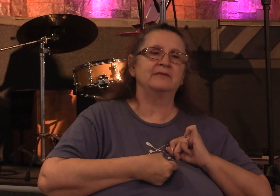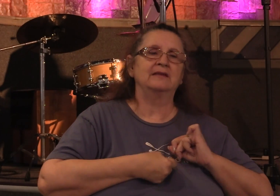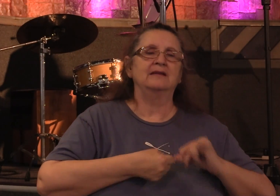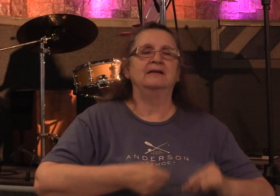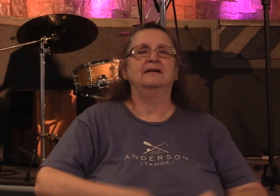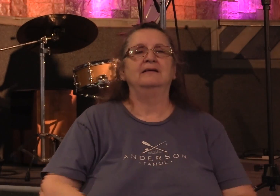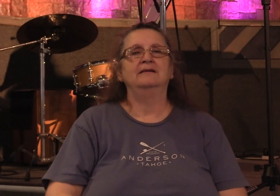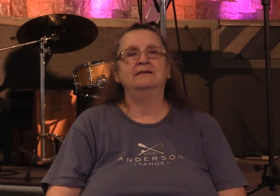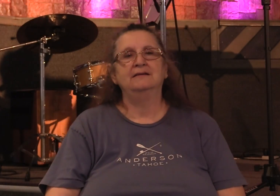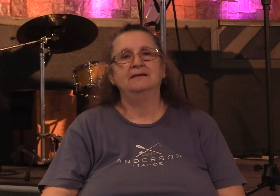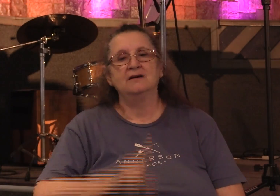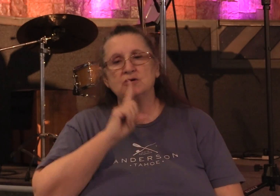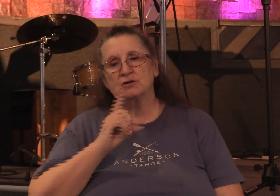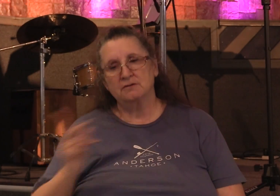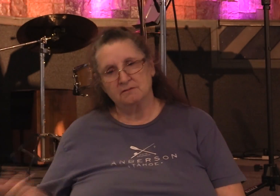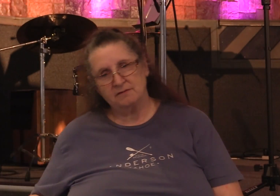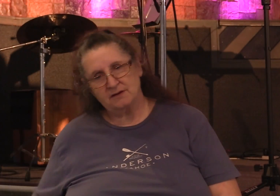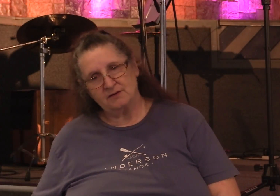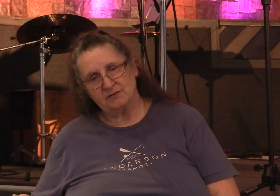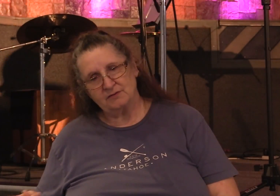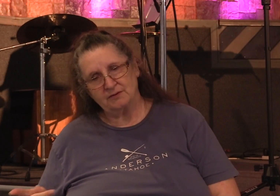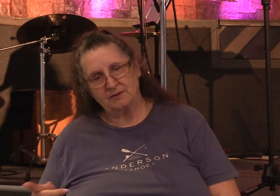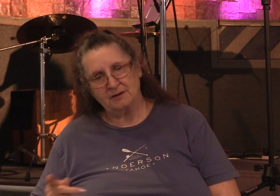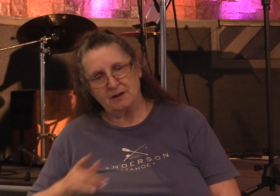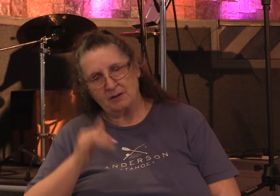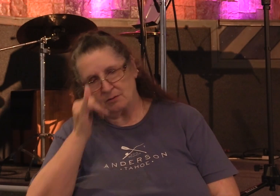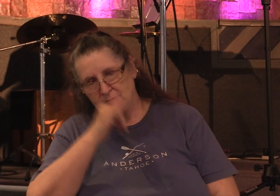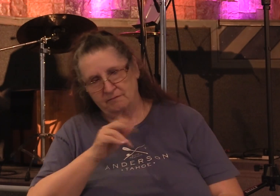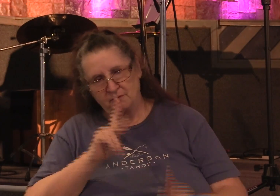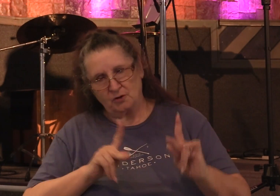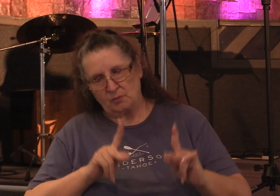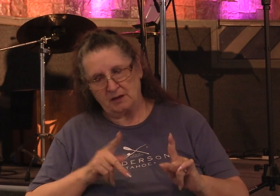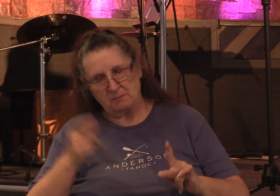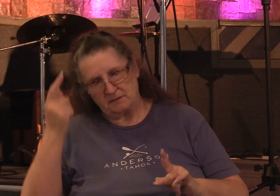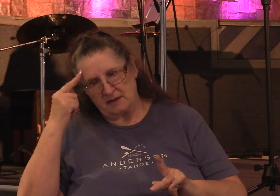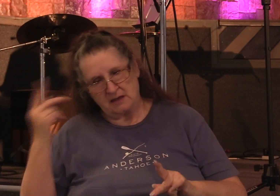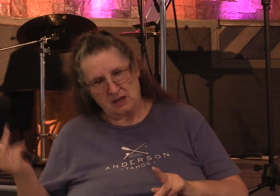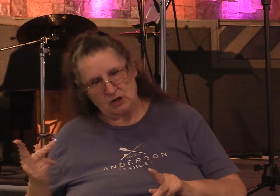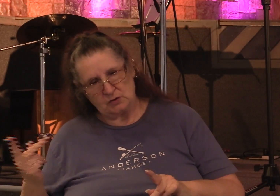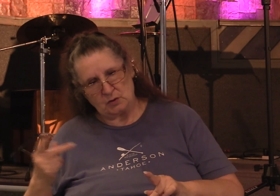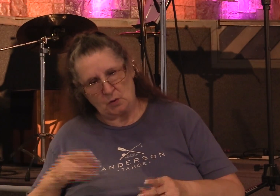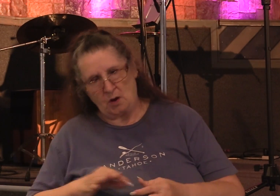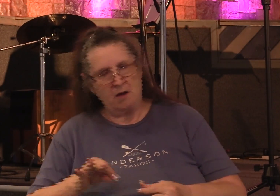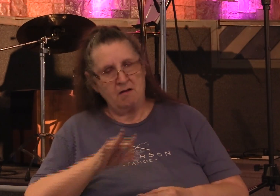sure ananias could fool those around him into thinking he and his wife were the most godly couple in the church